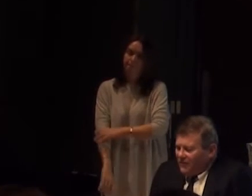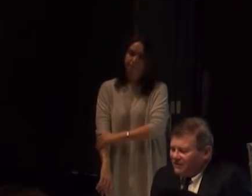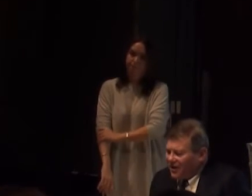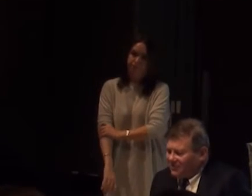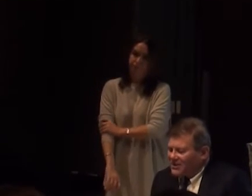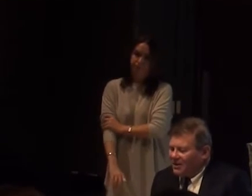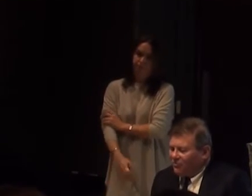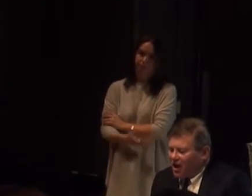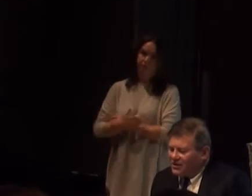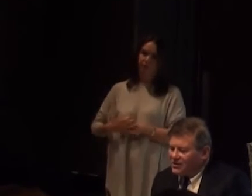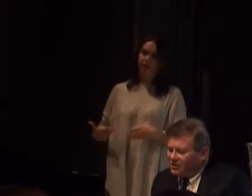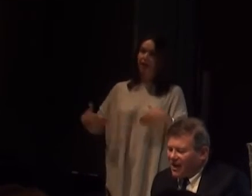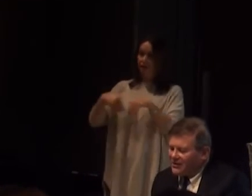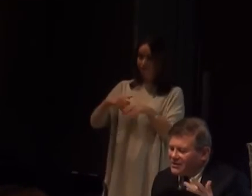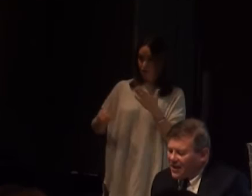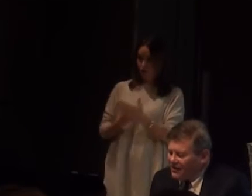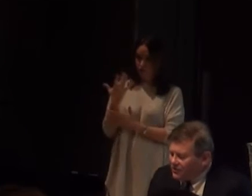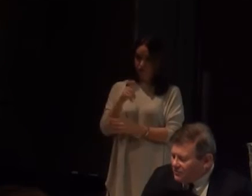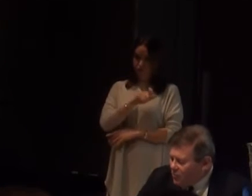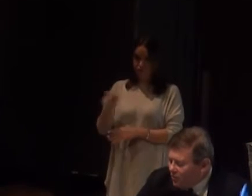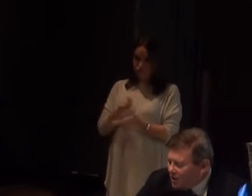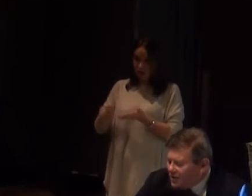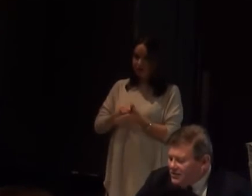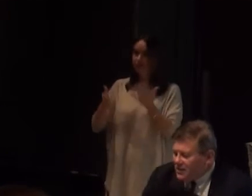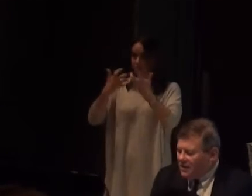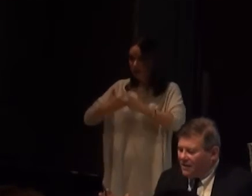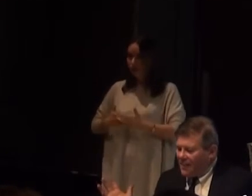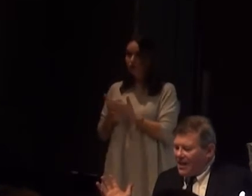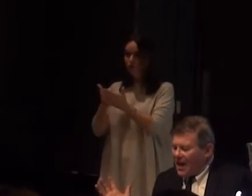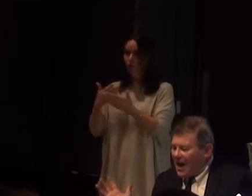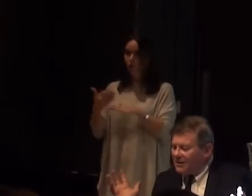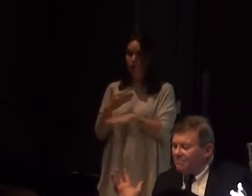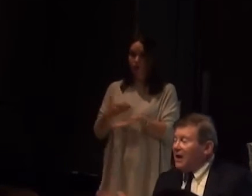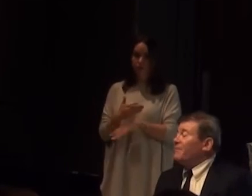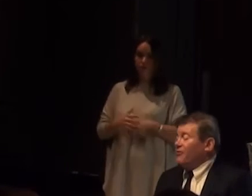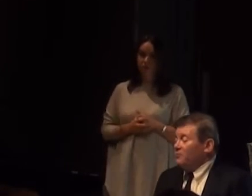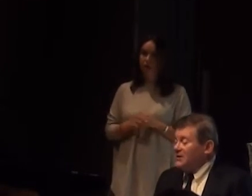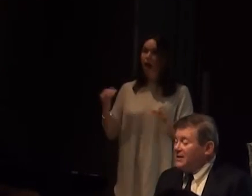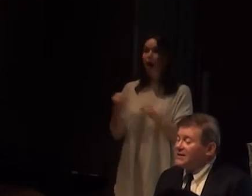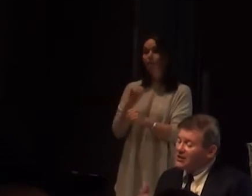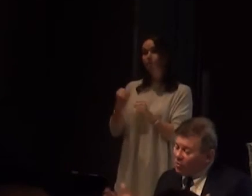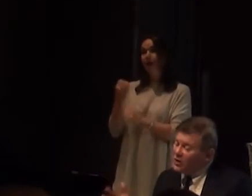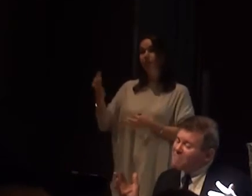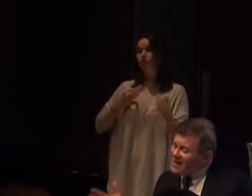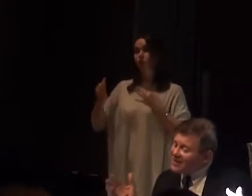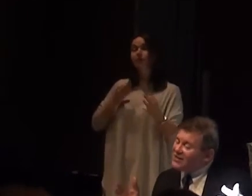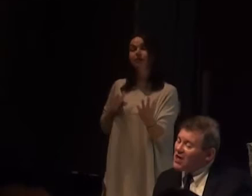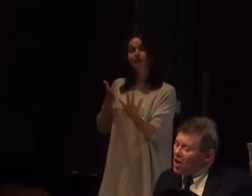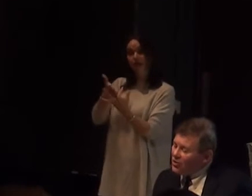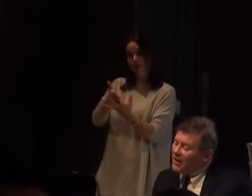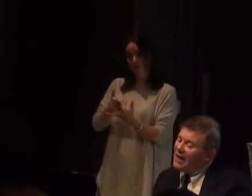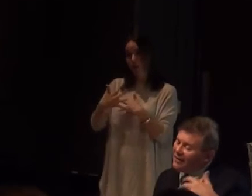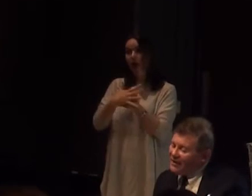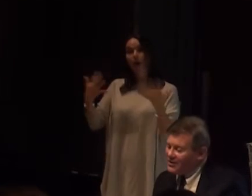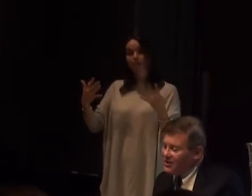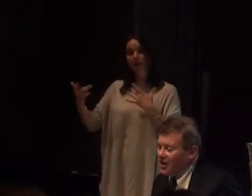Involve and develop disabled writers, directors, technical support workers and make performances accessible. Which many theatres